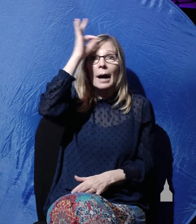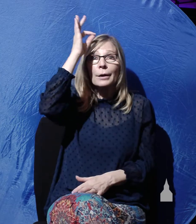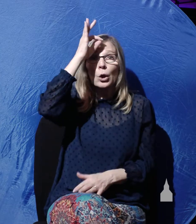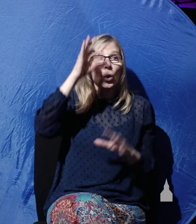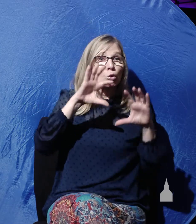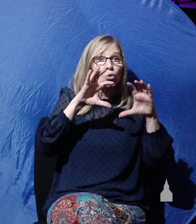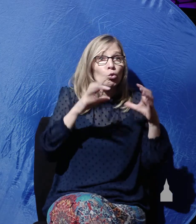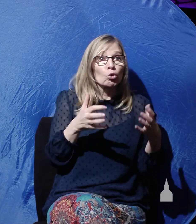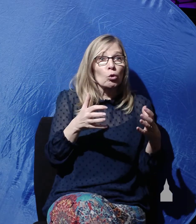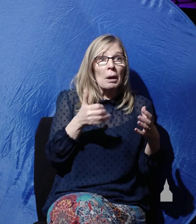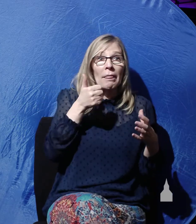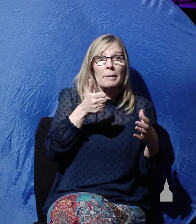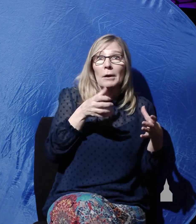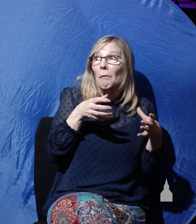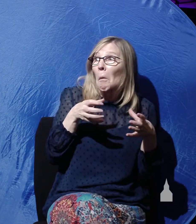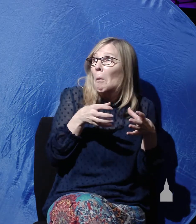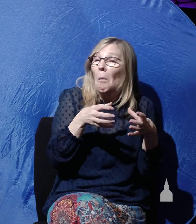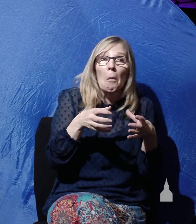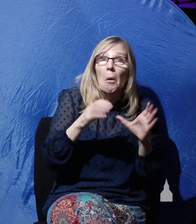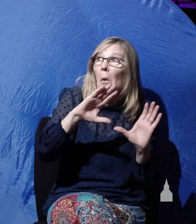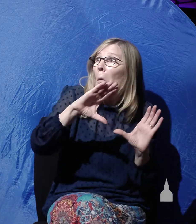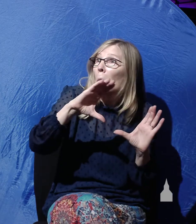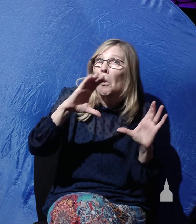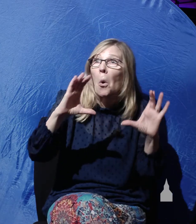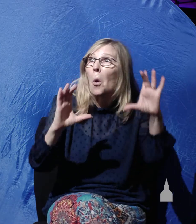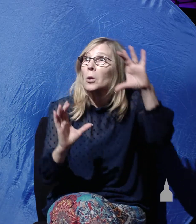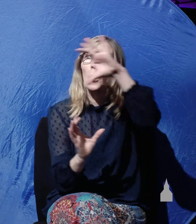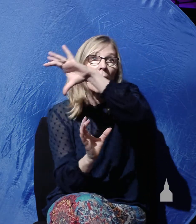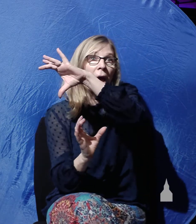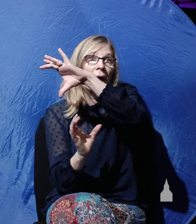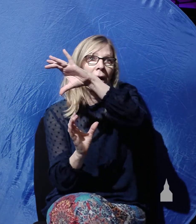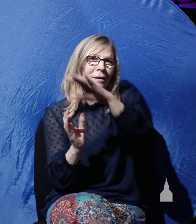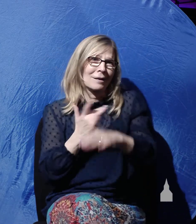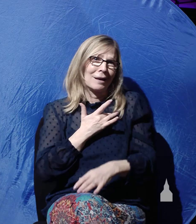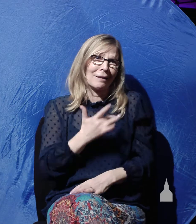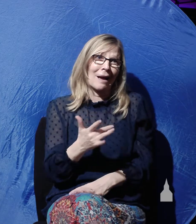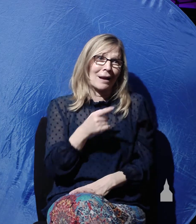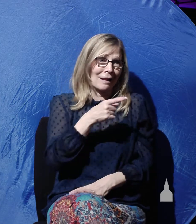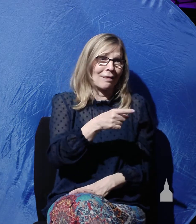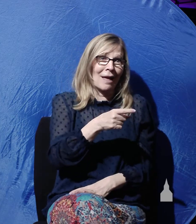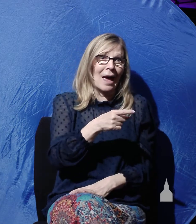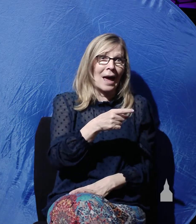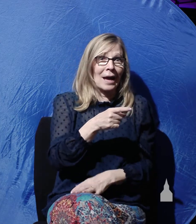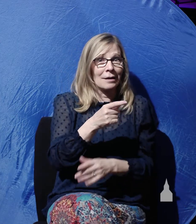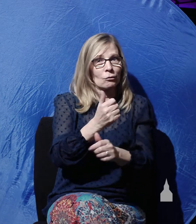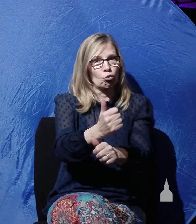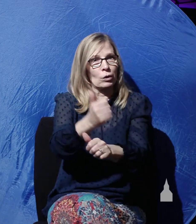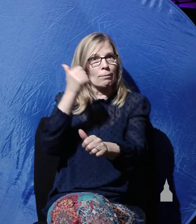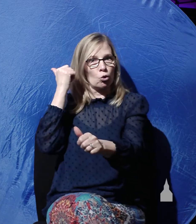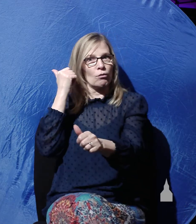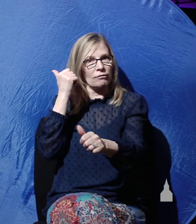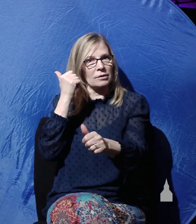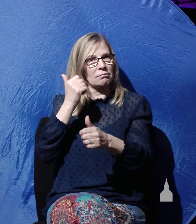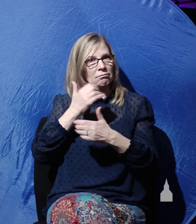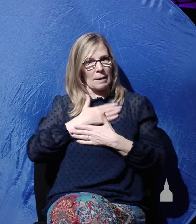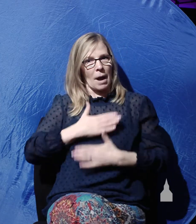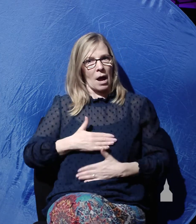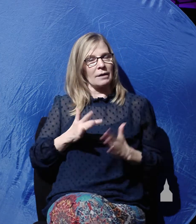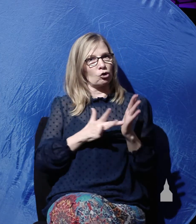rolled away the stone, it is very likely that they also removed the body of Jesus and pretended that